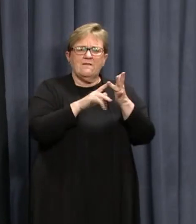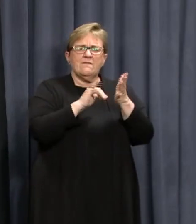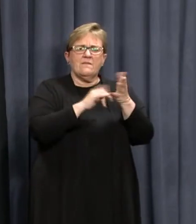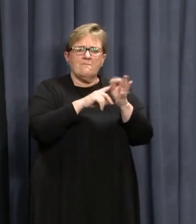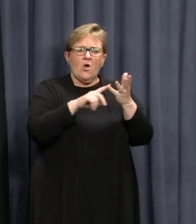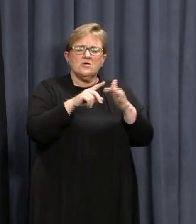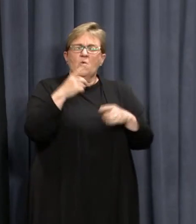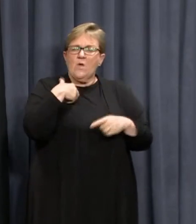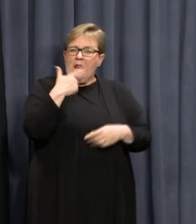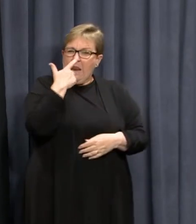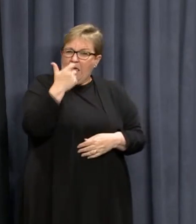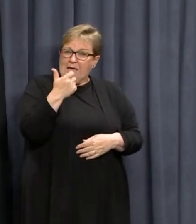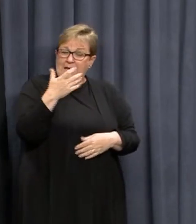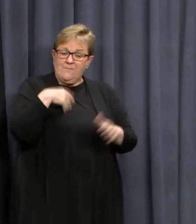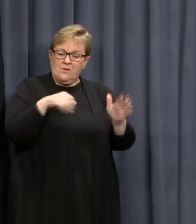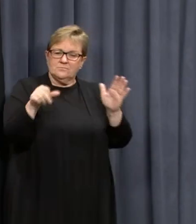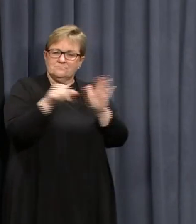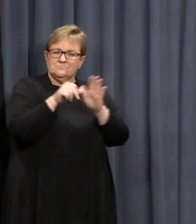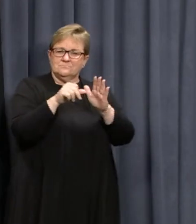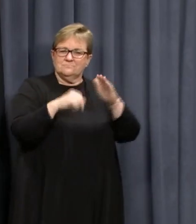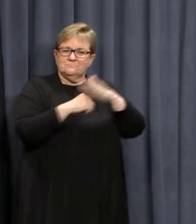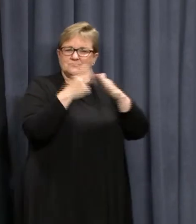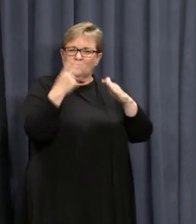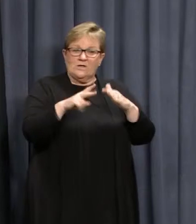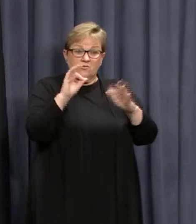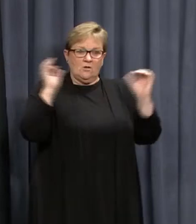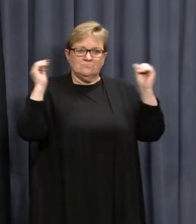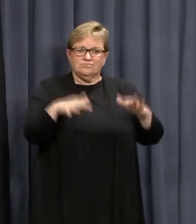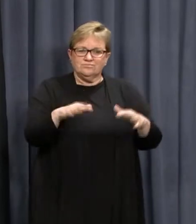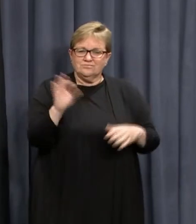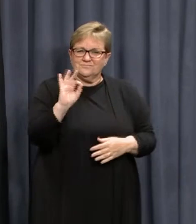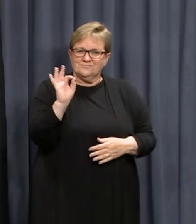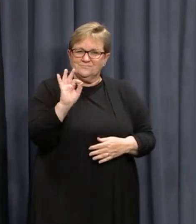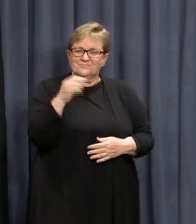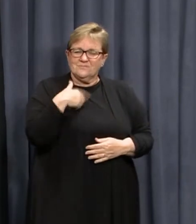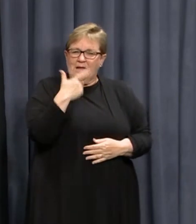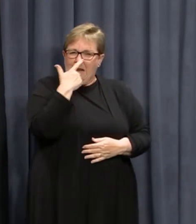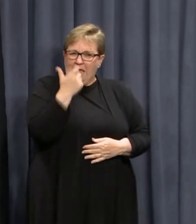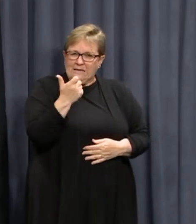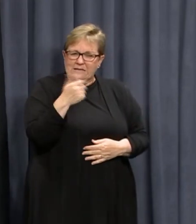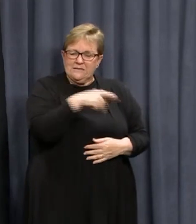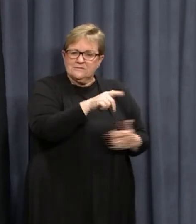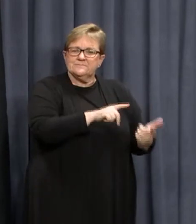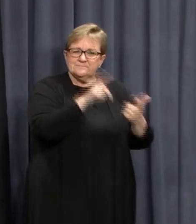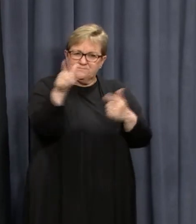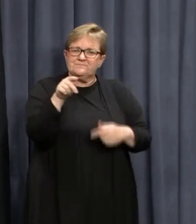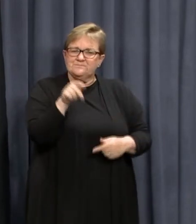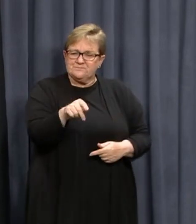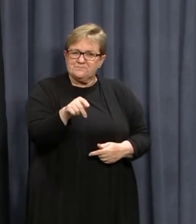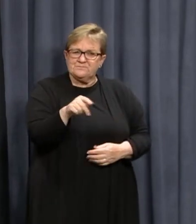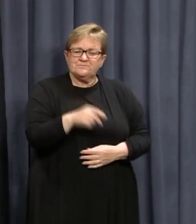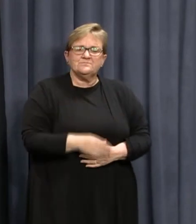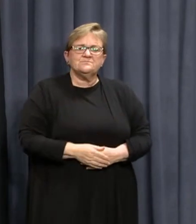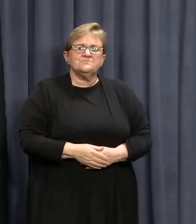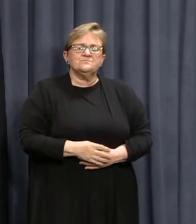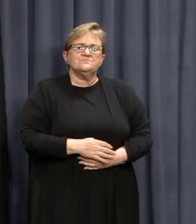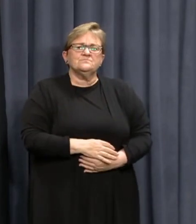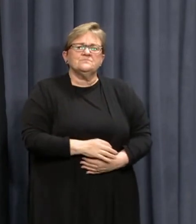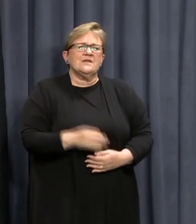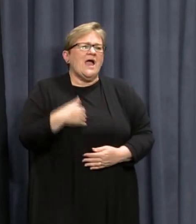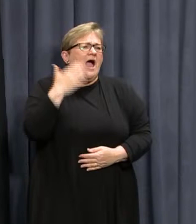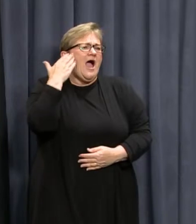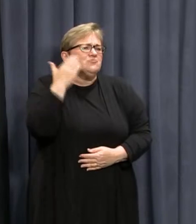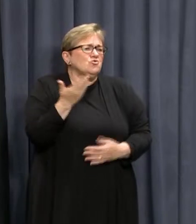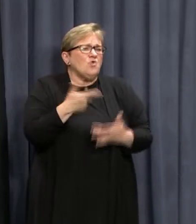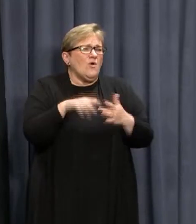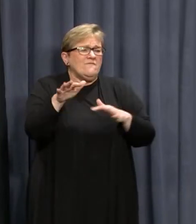saying. Because the restrictions were in place, the limit was 20. At the time he went there, obviously, I